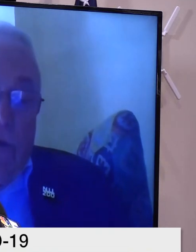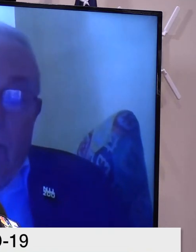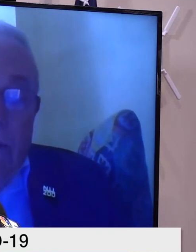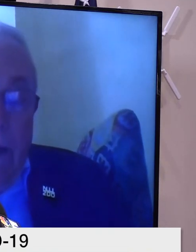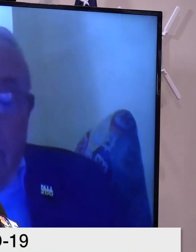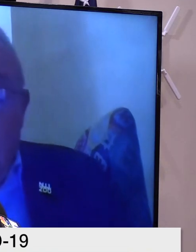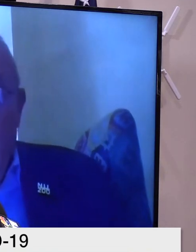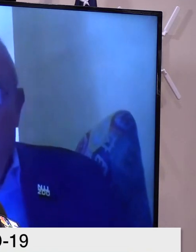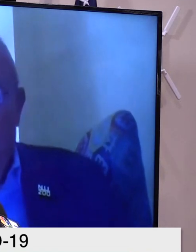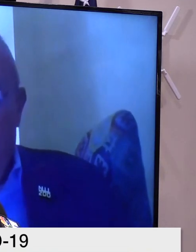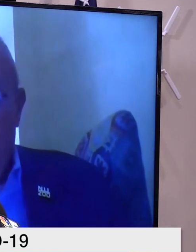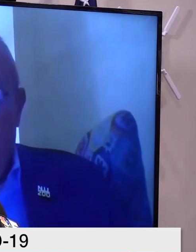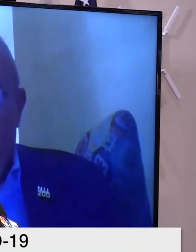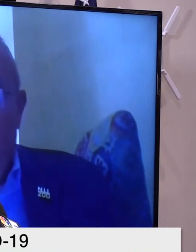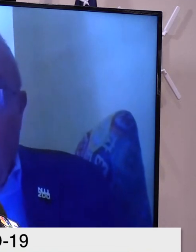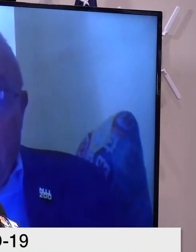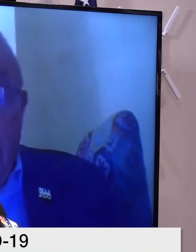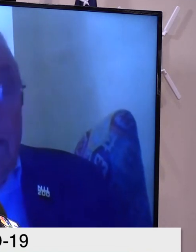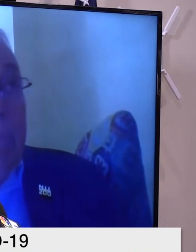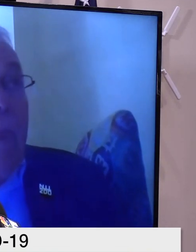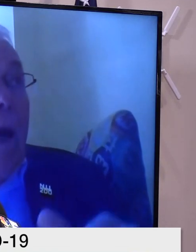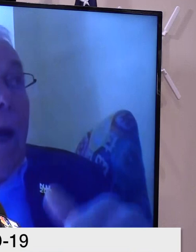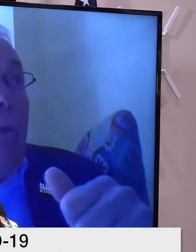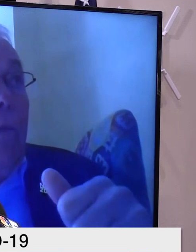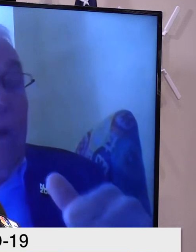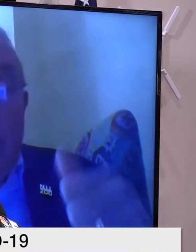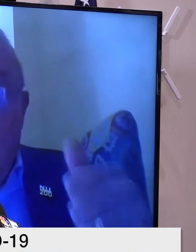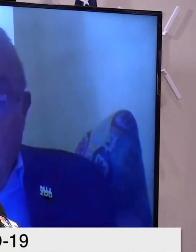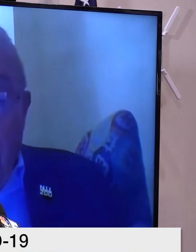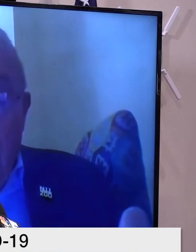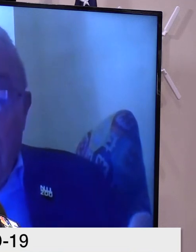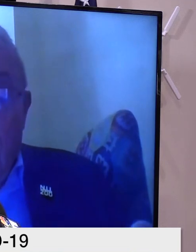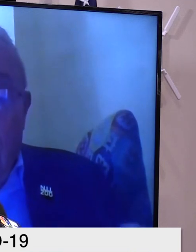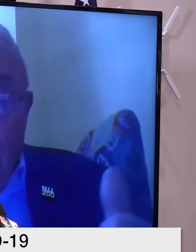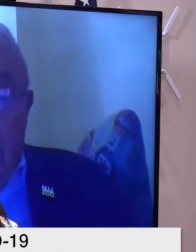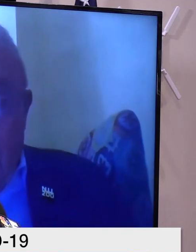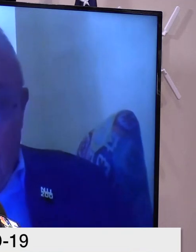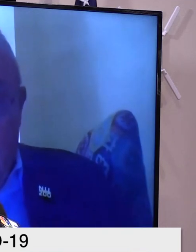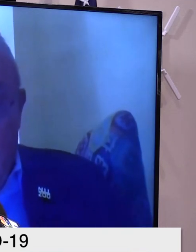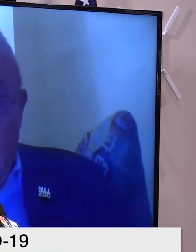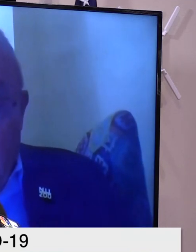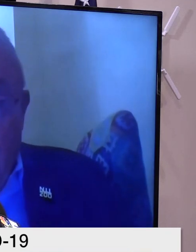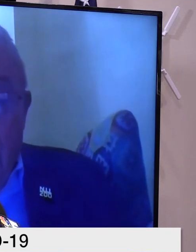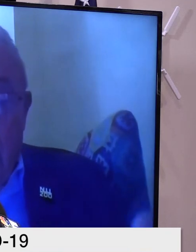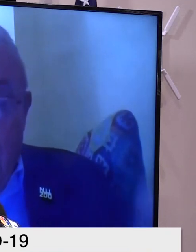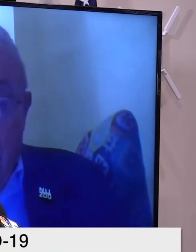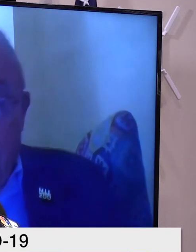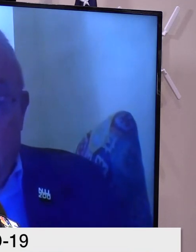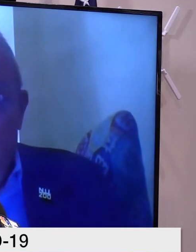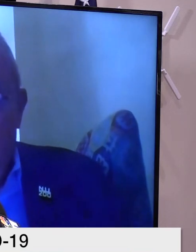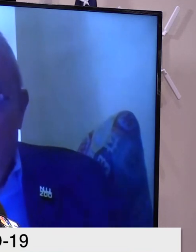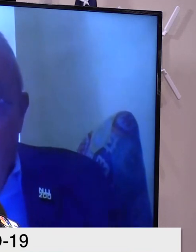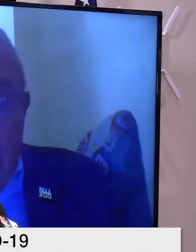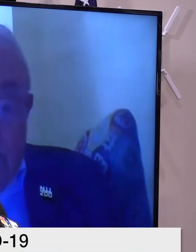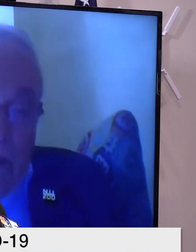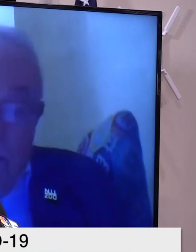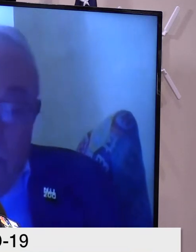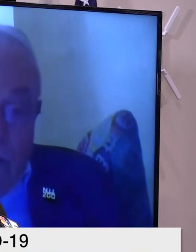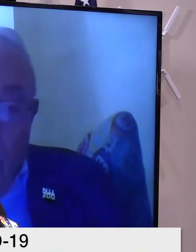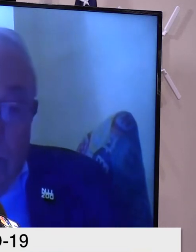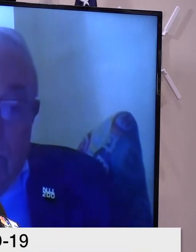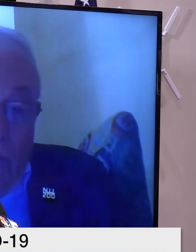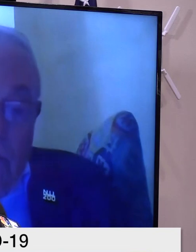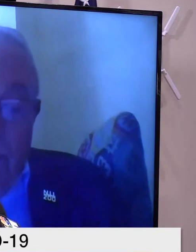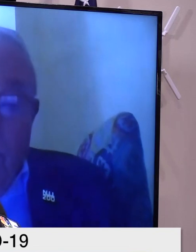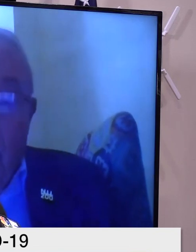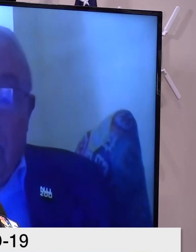to report and as you heard, Mike just report, we are doing your mission. That is, we are the safest college